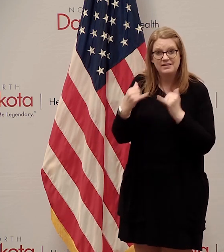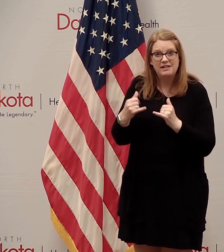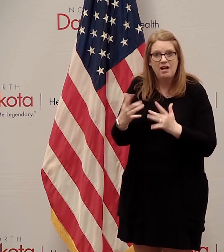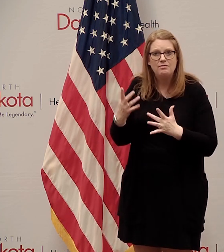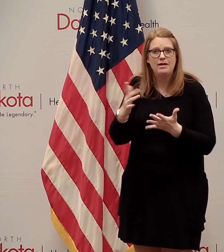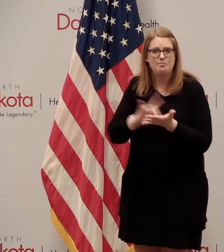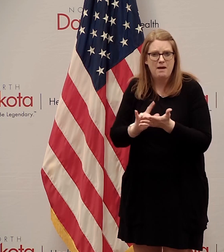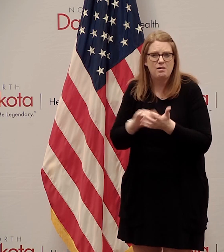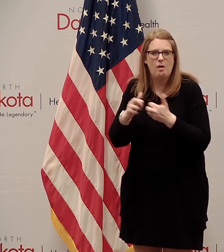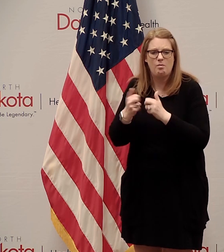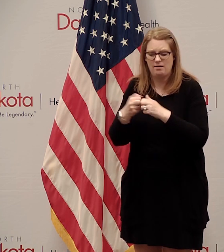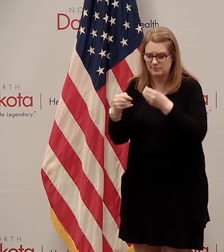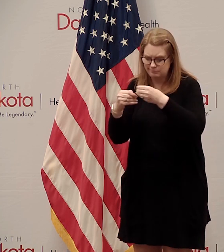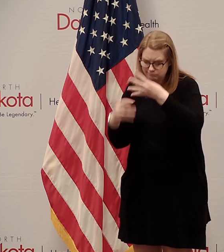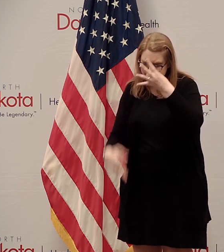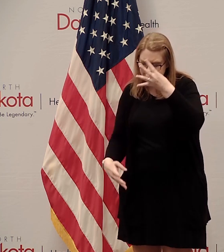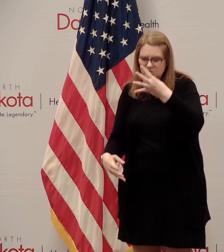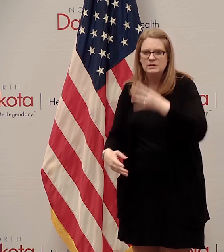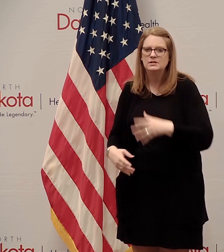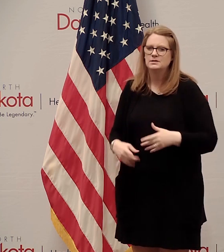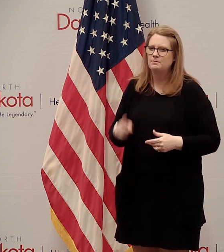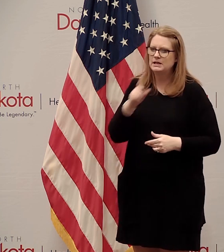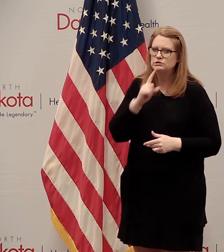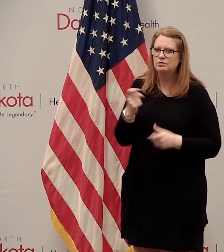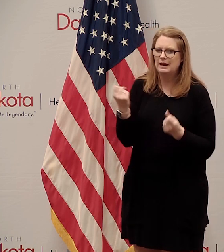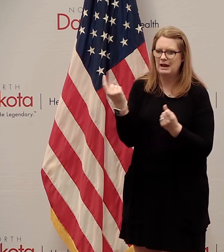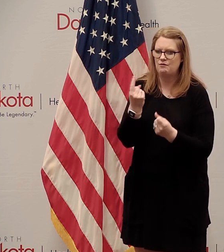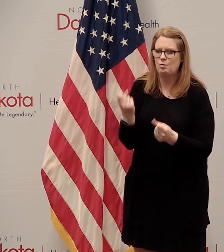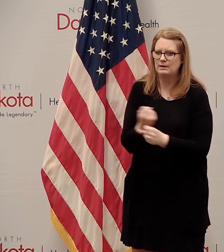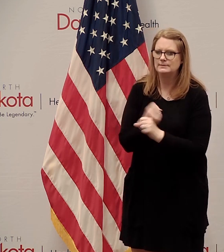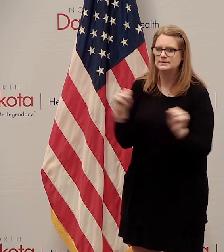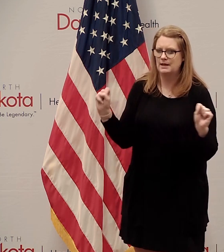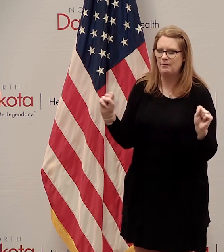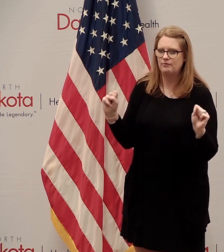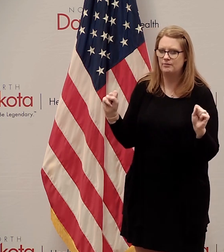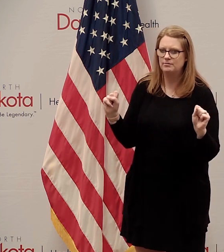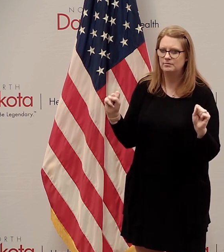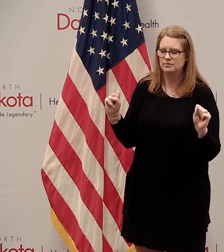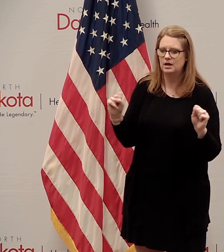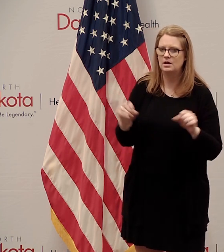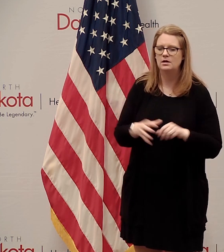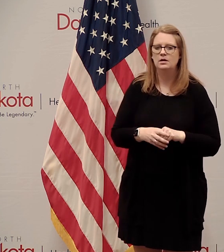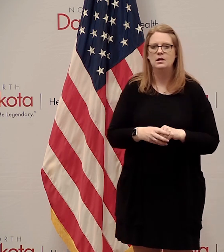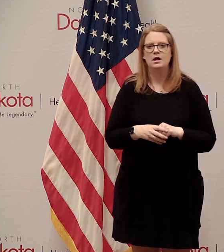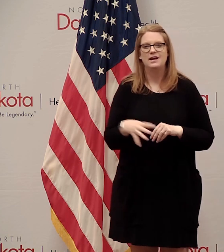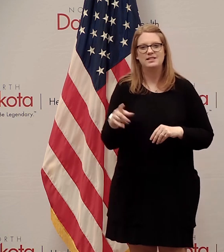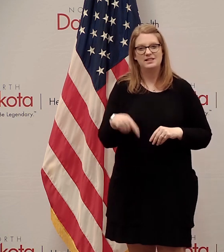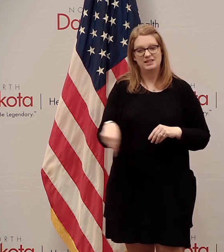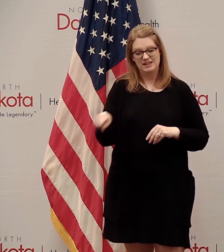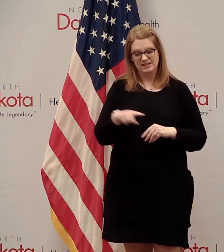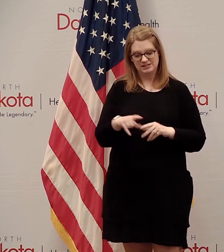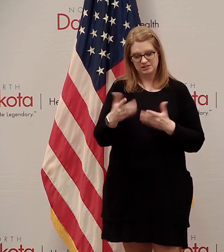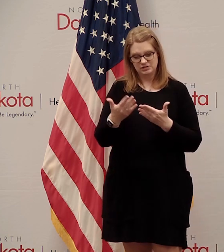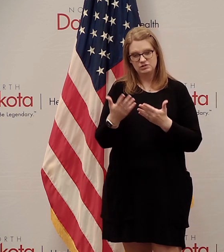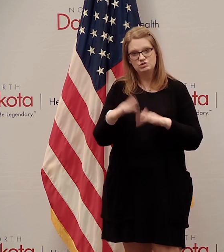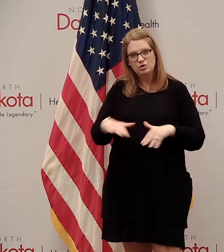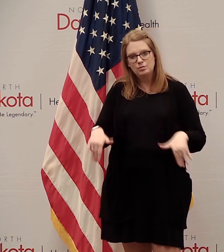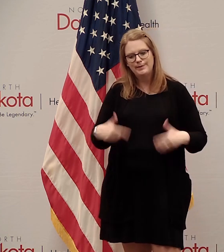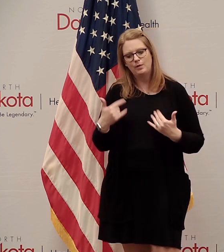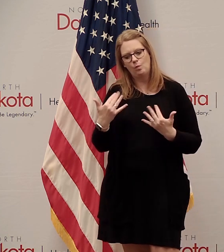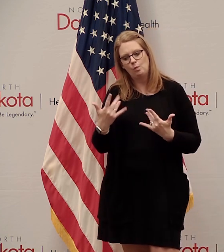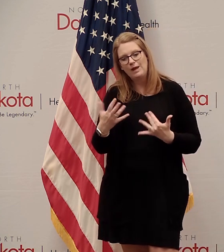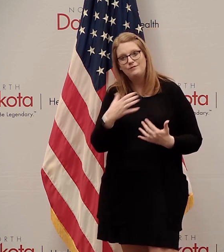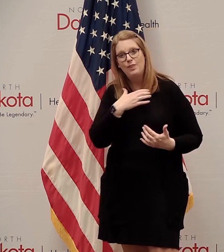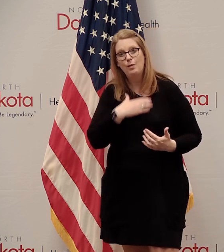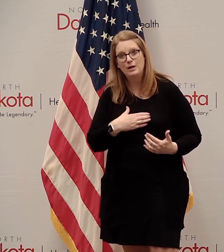compromised, as well as the health and safety of volunteers and supporters. And while these incredible children wait for their wish to come